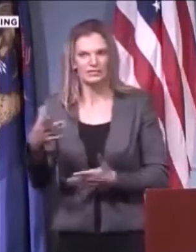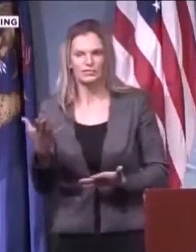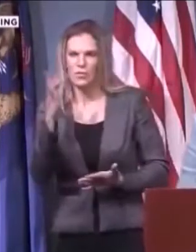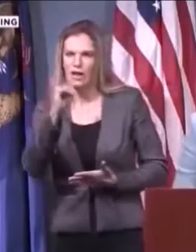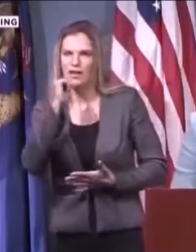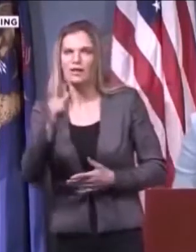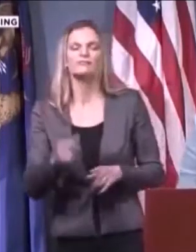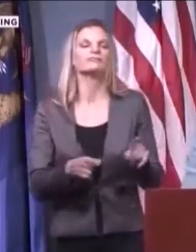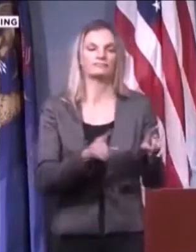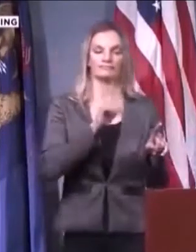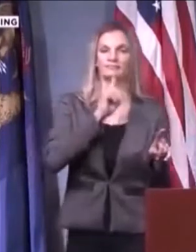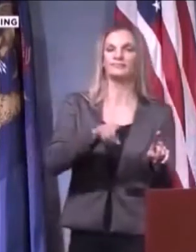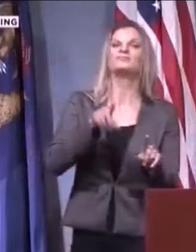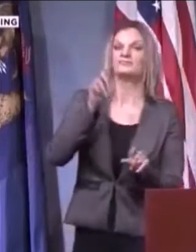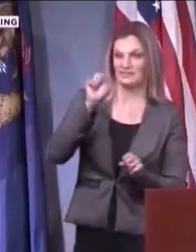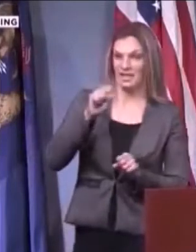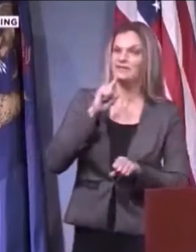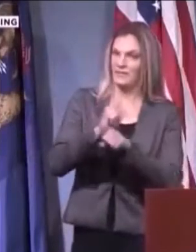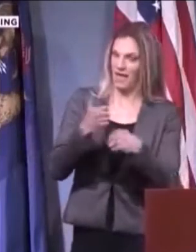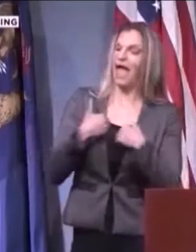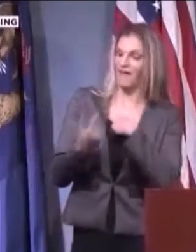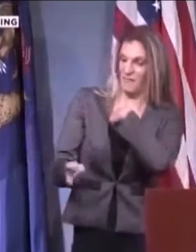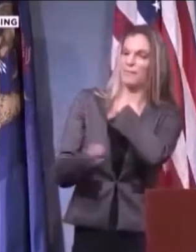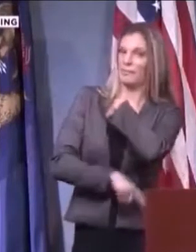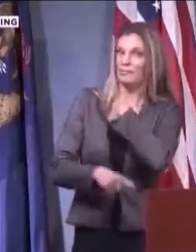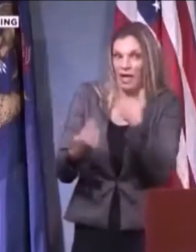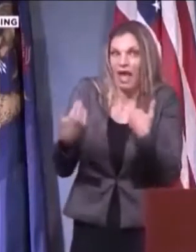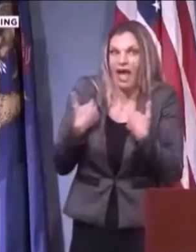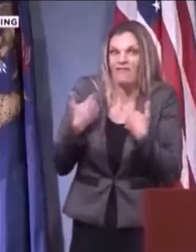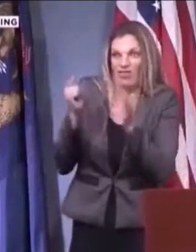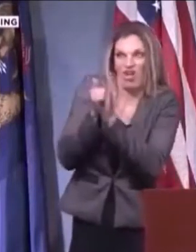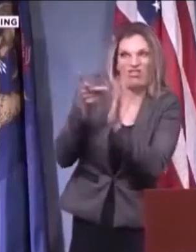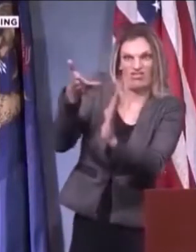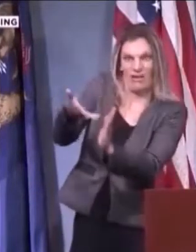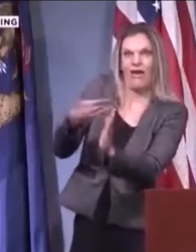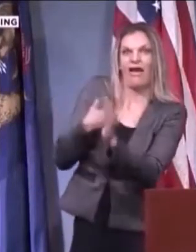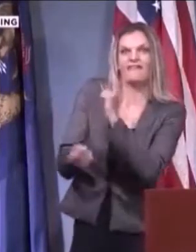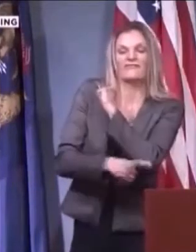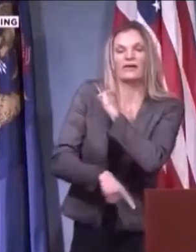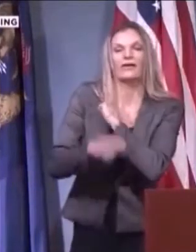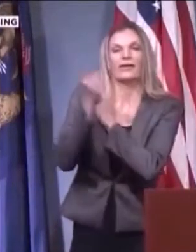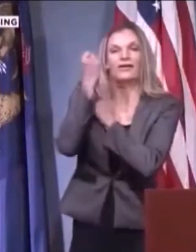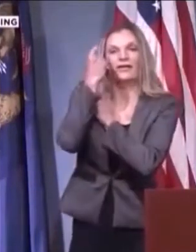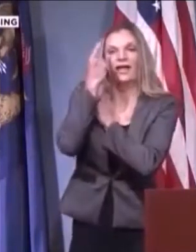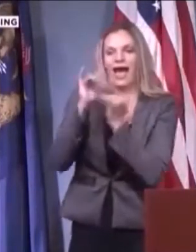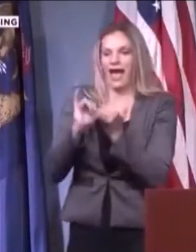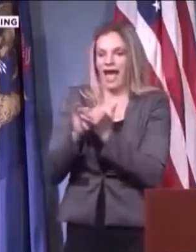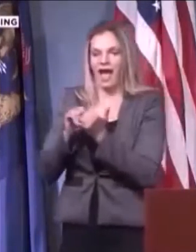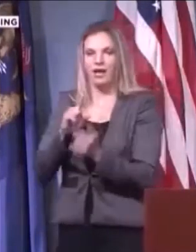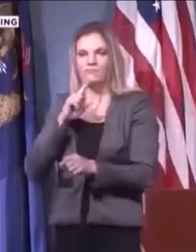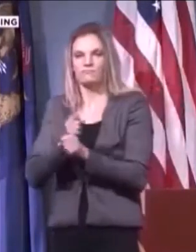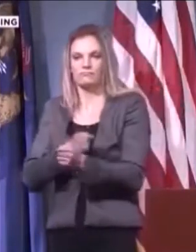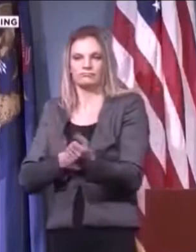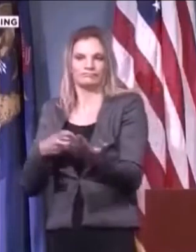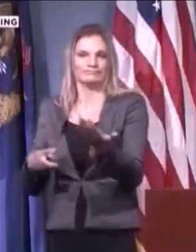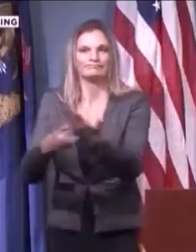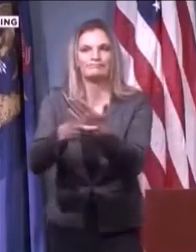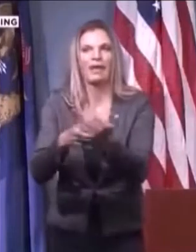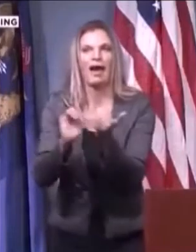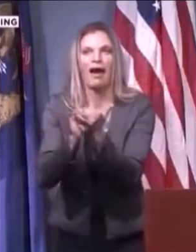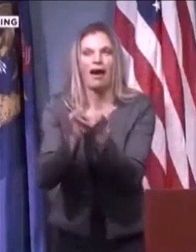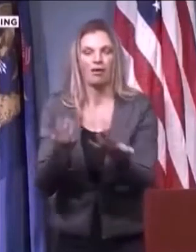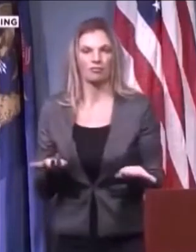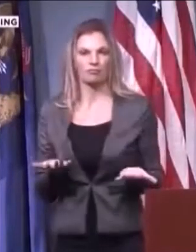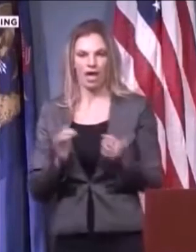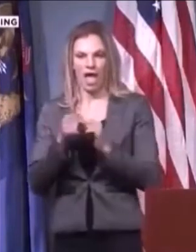if she doesn't start getting her way. More or less saying, you want your kids to go to school in the fall? You better do what I say. She kind of hinted around